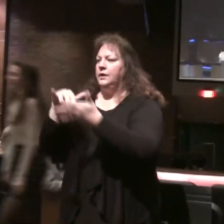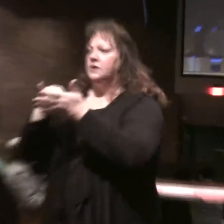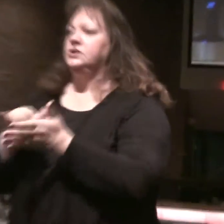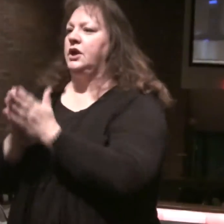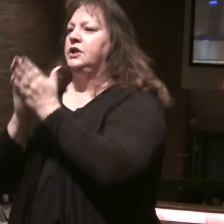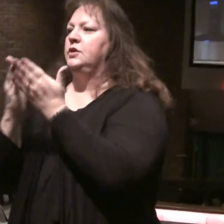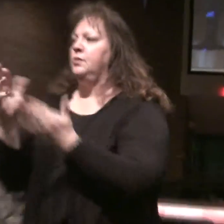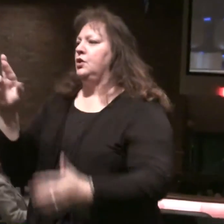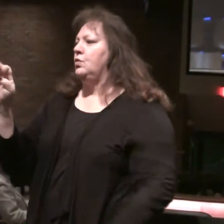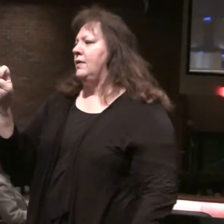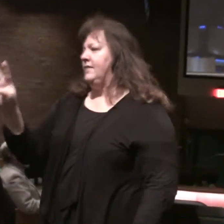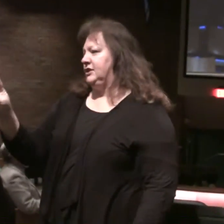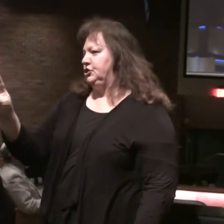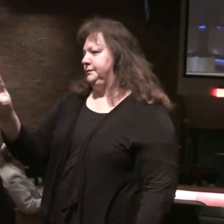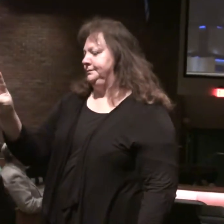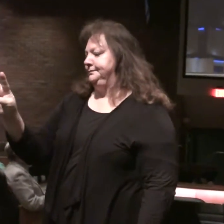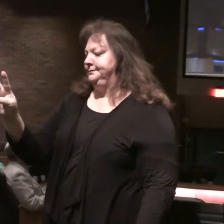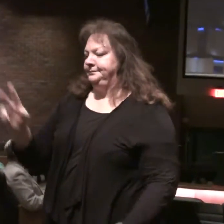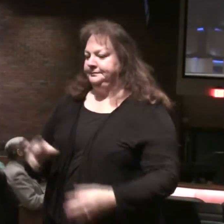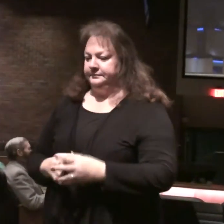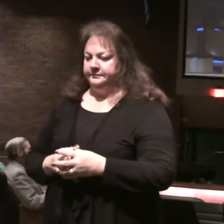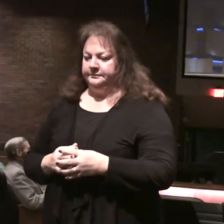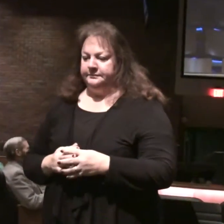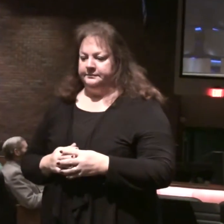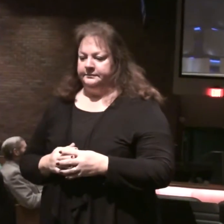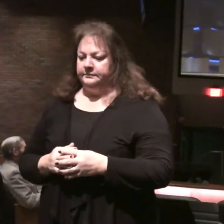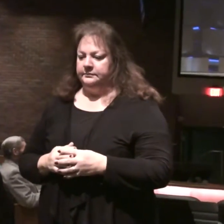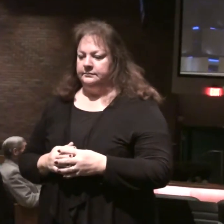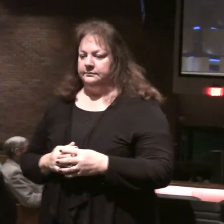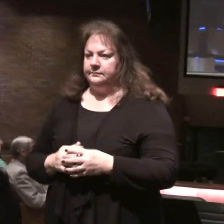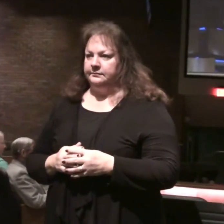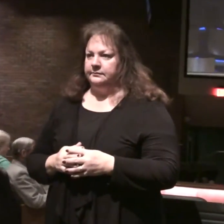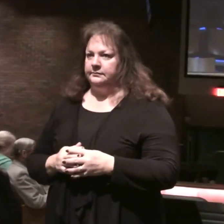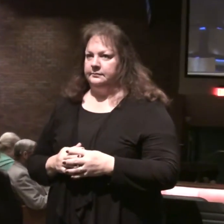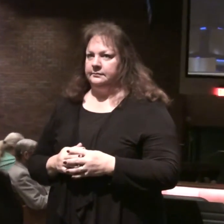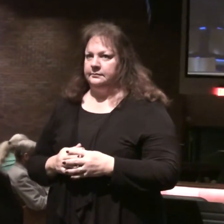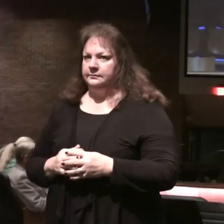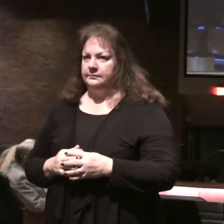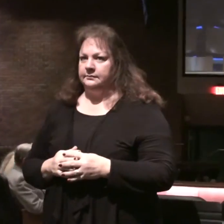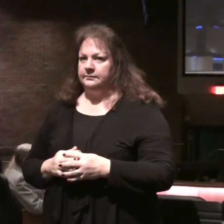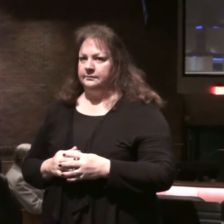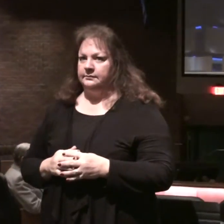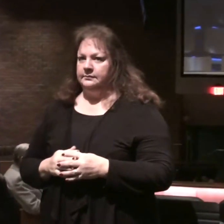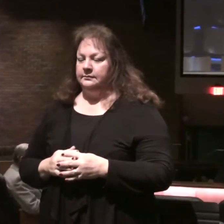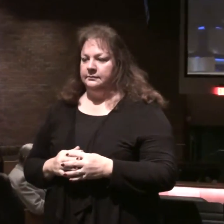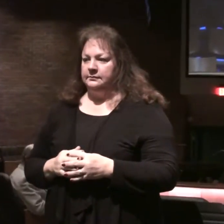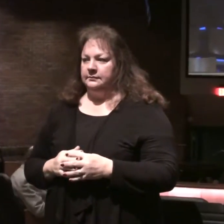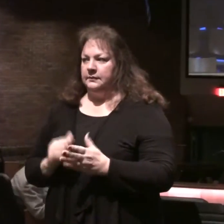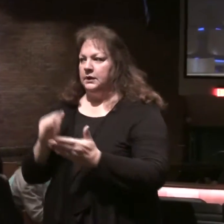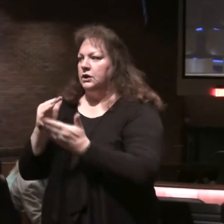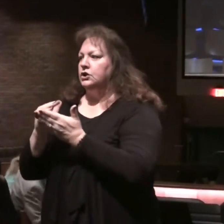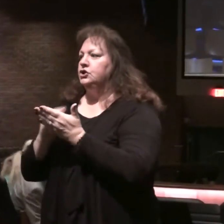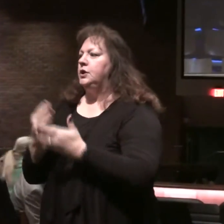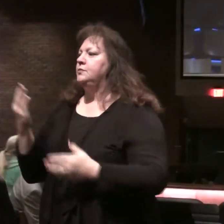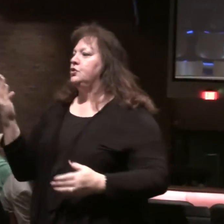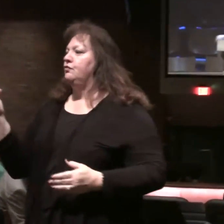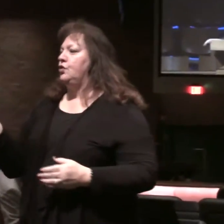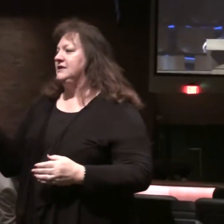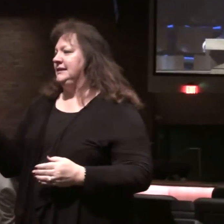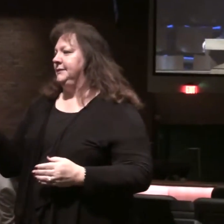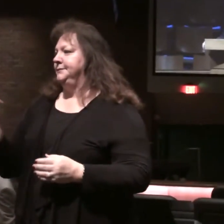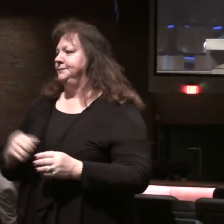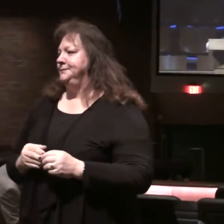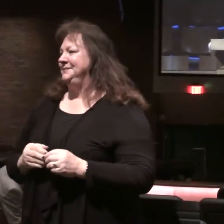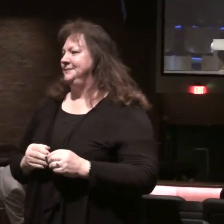In your Bibles, book of Revelation, and the 14th chapter,